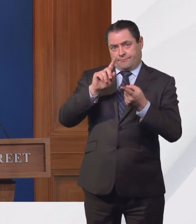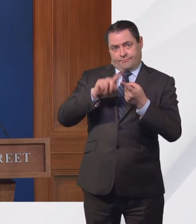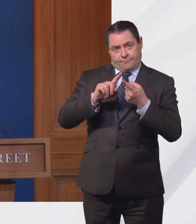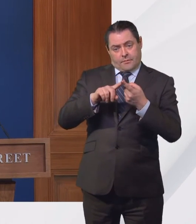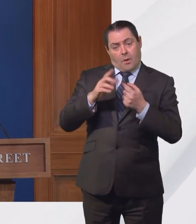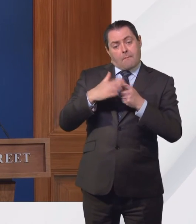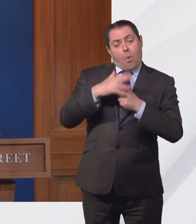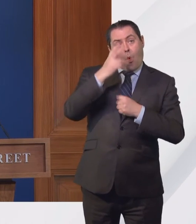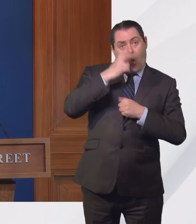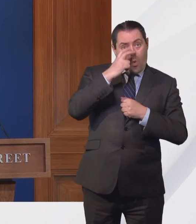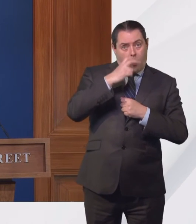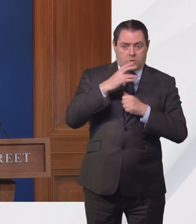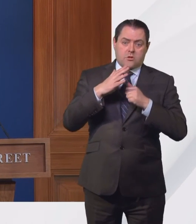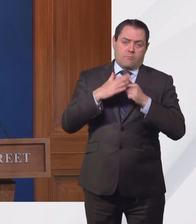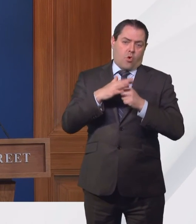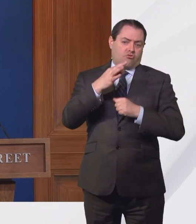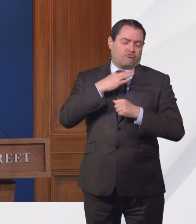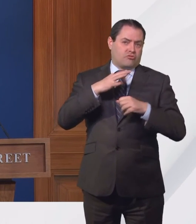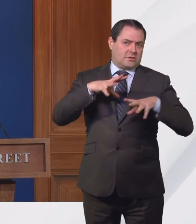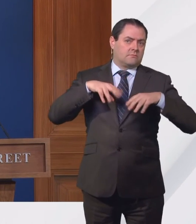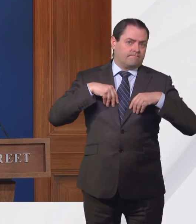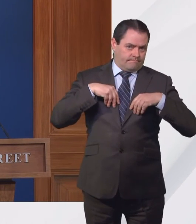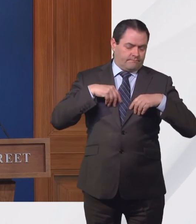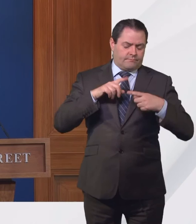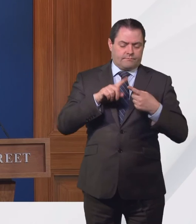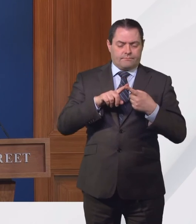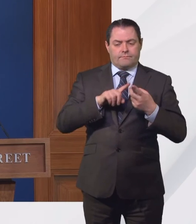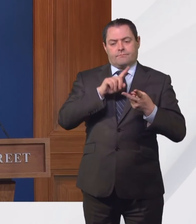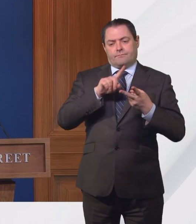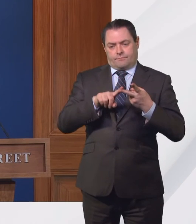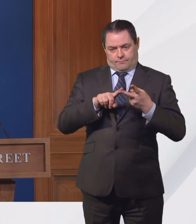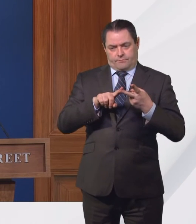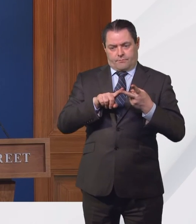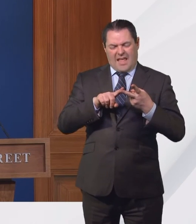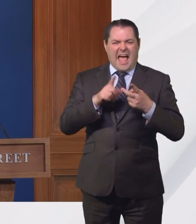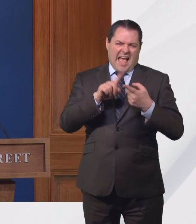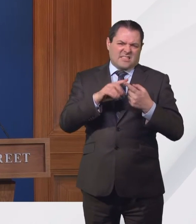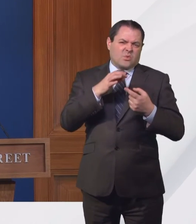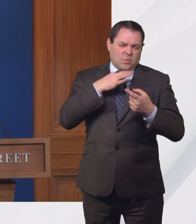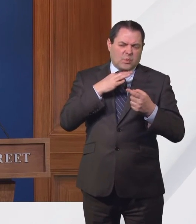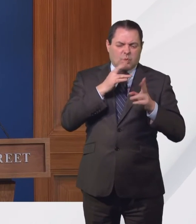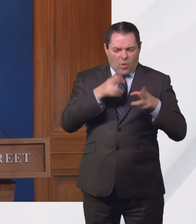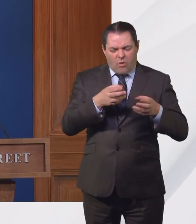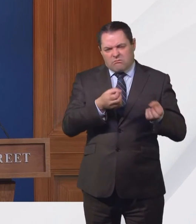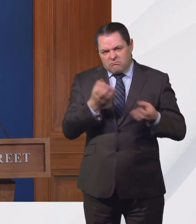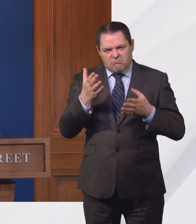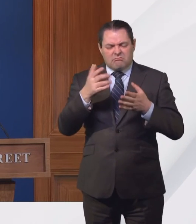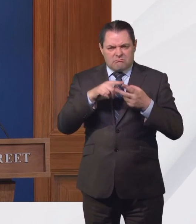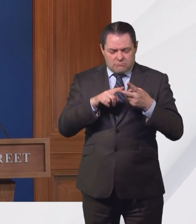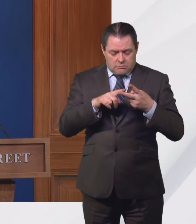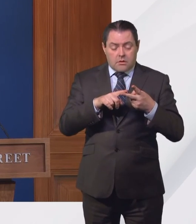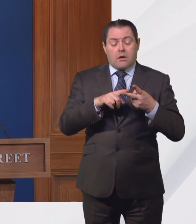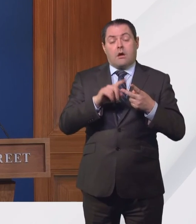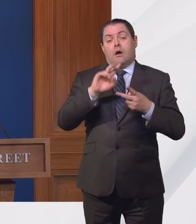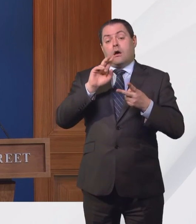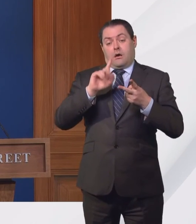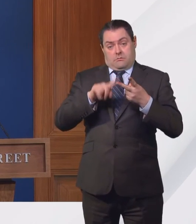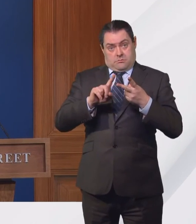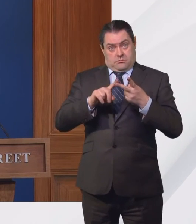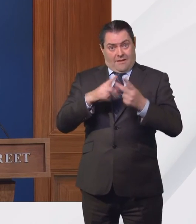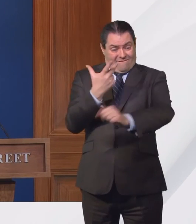higher risk for this disease, as Chris has also shown. The second is that the vaccines are very effective at reducing